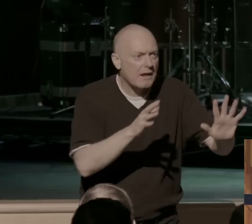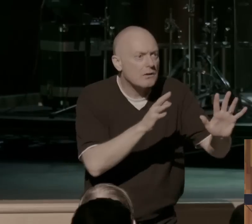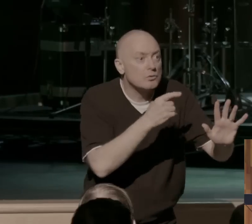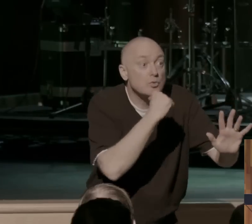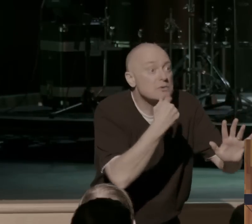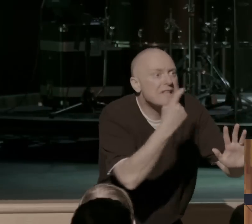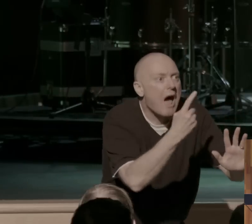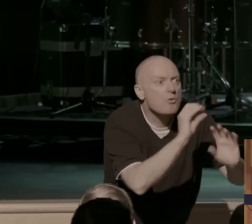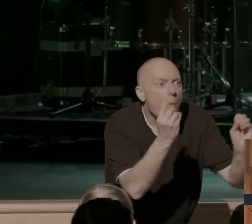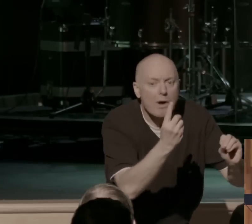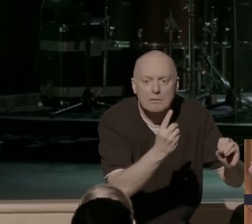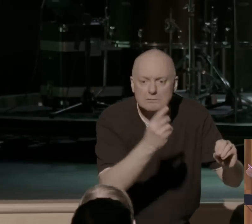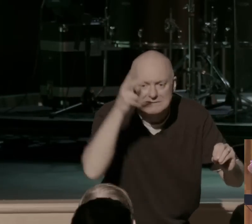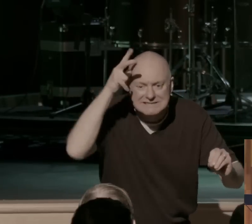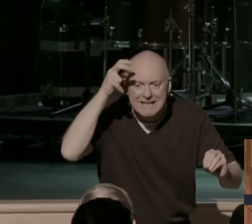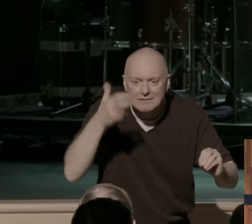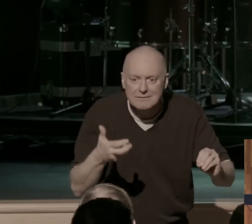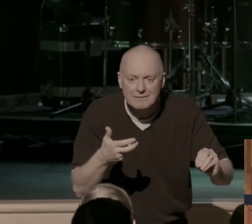Because Satan doesn't want you to hear the voice of truth.